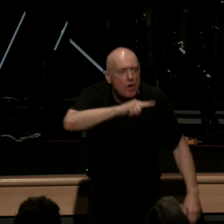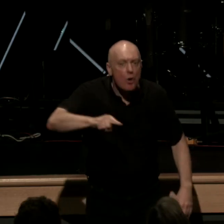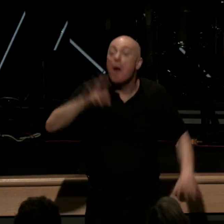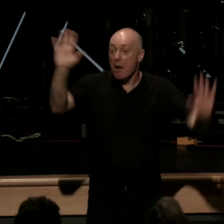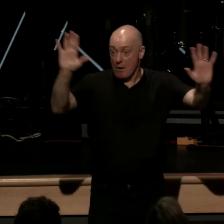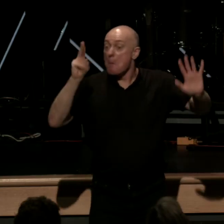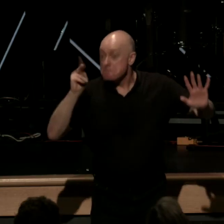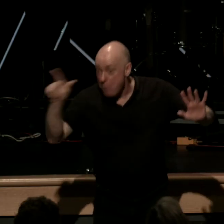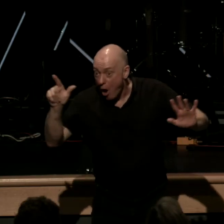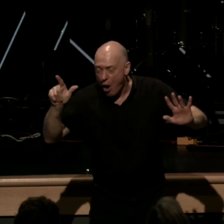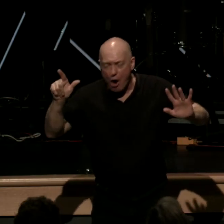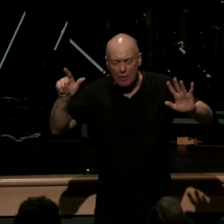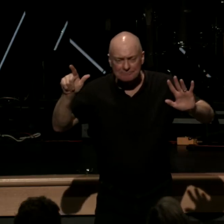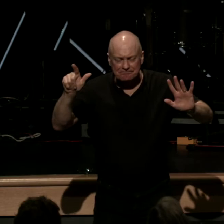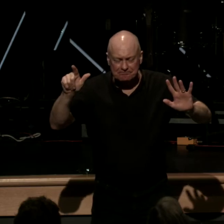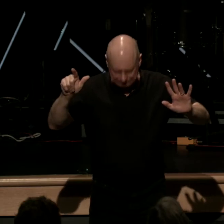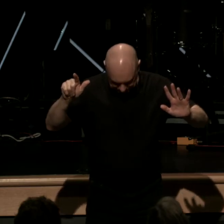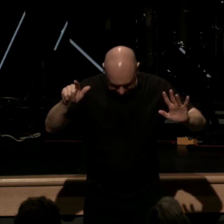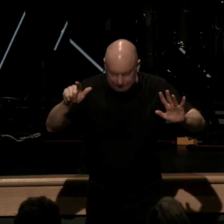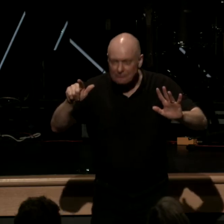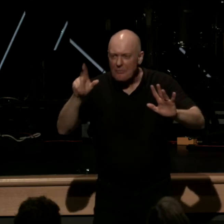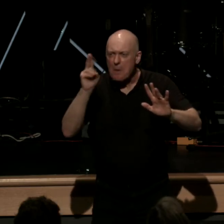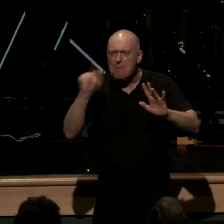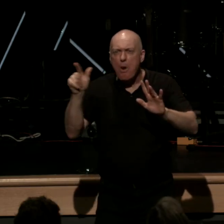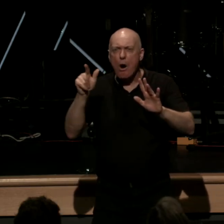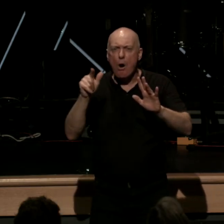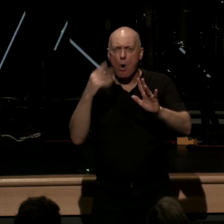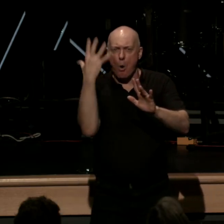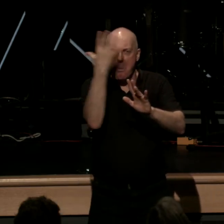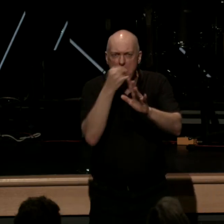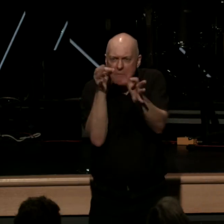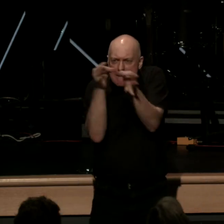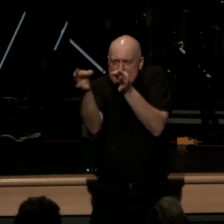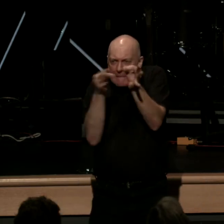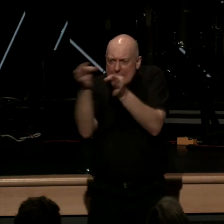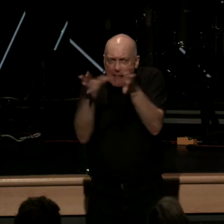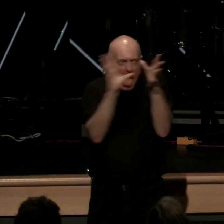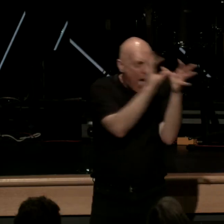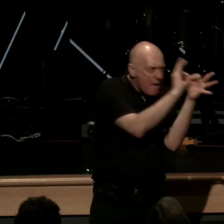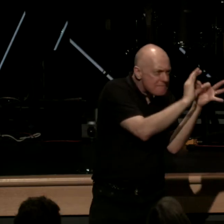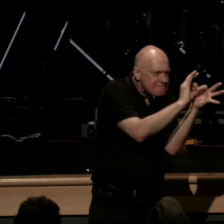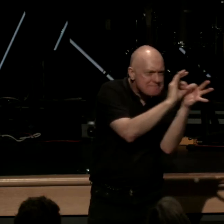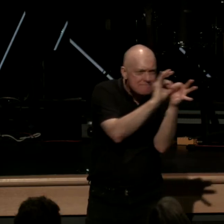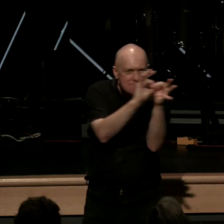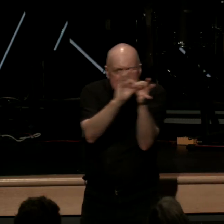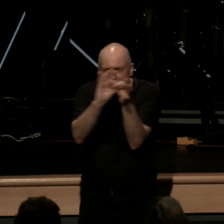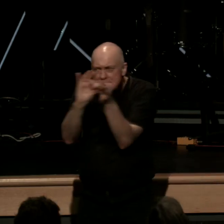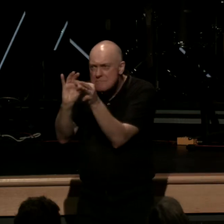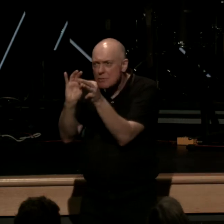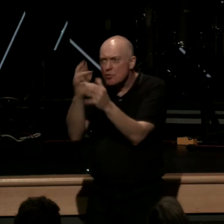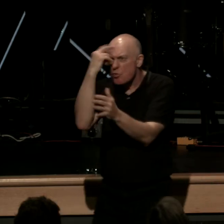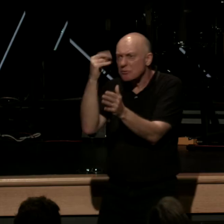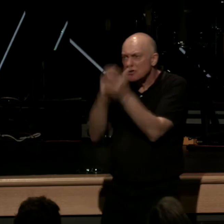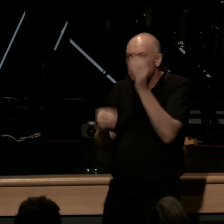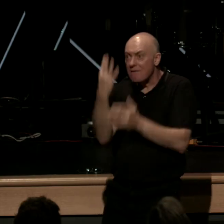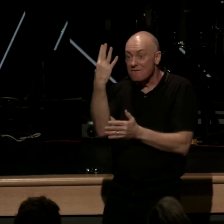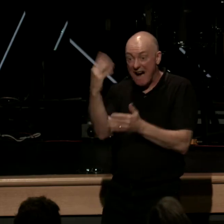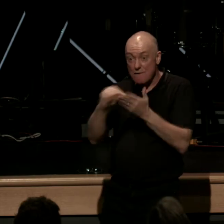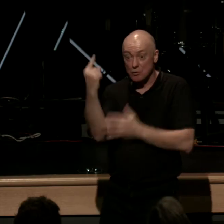is carrying this beautiful argument all the way into Romans 5 verse 1 so look at the first word in Romans 5